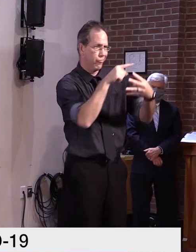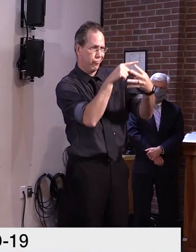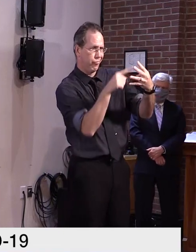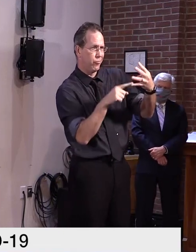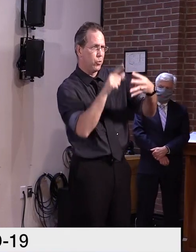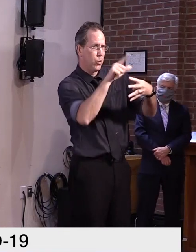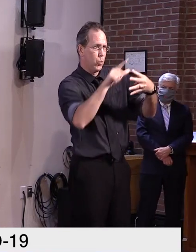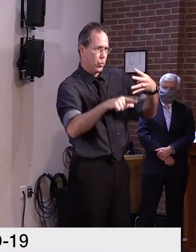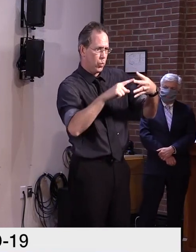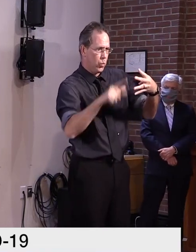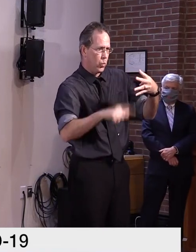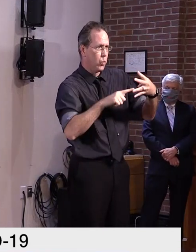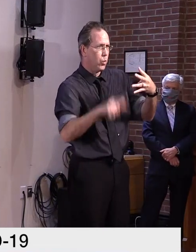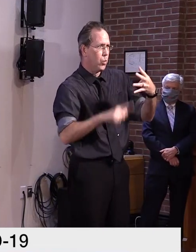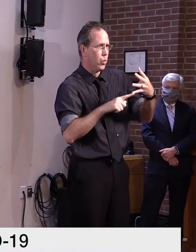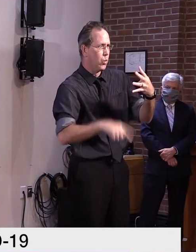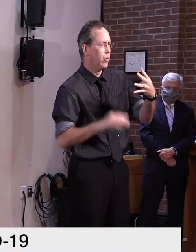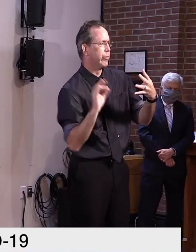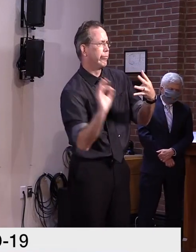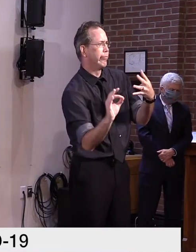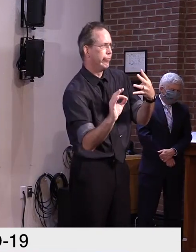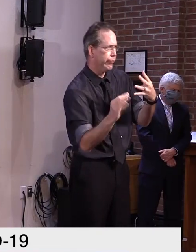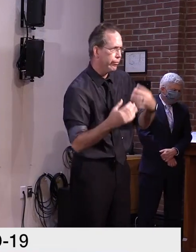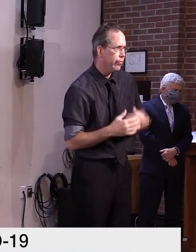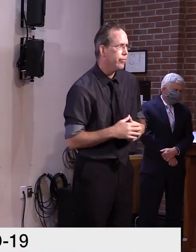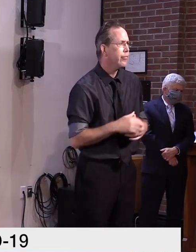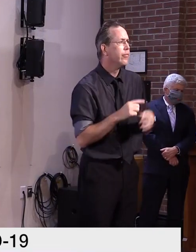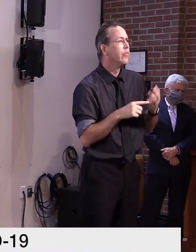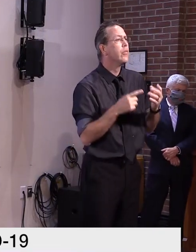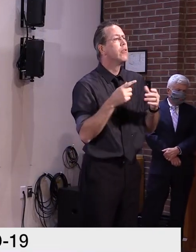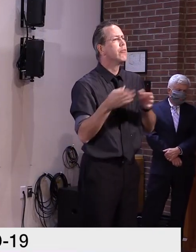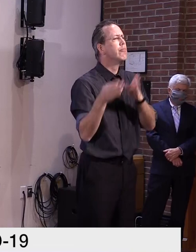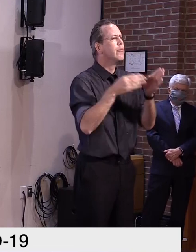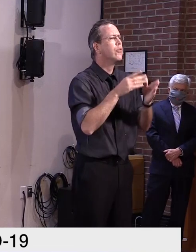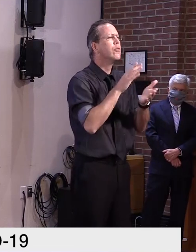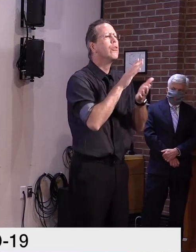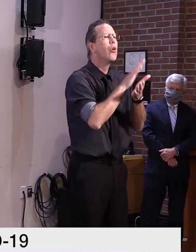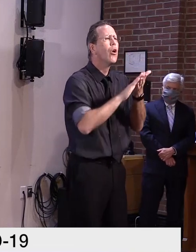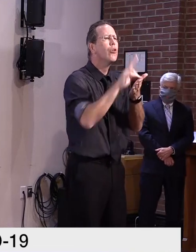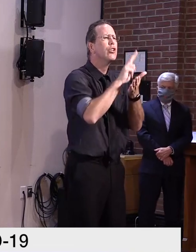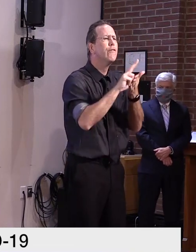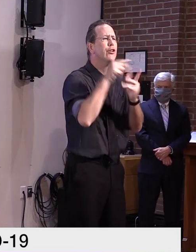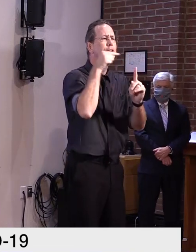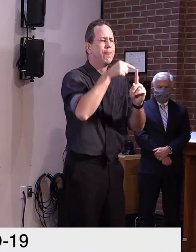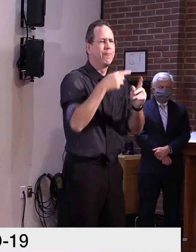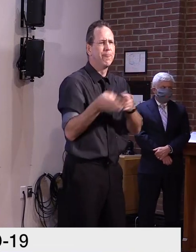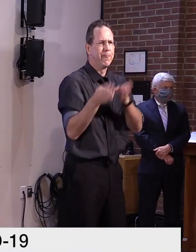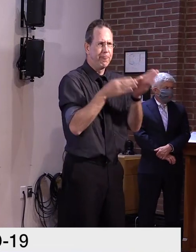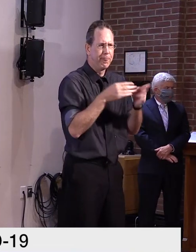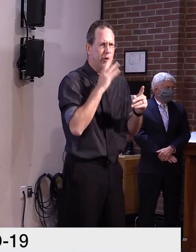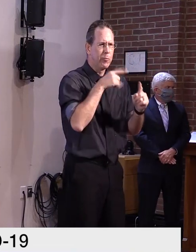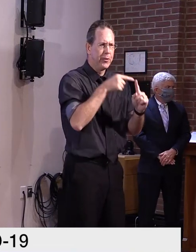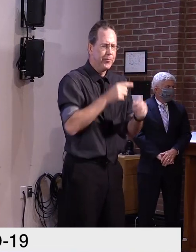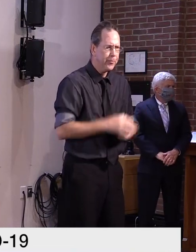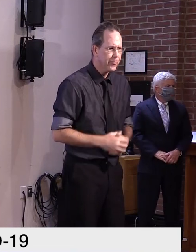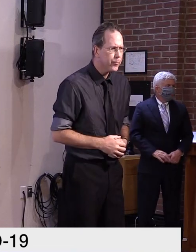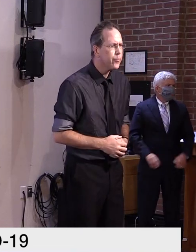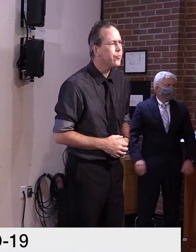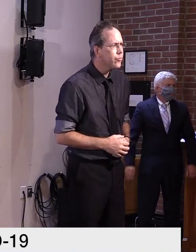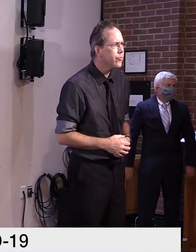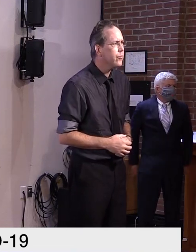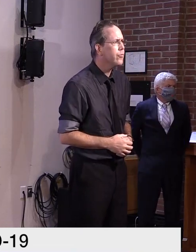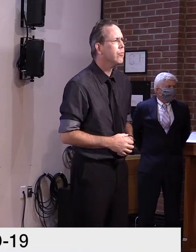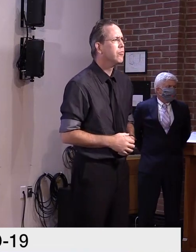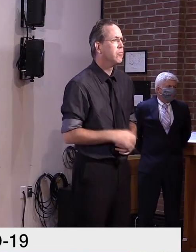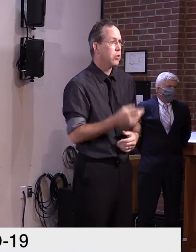Turning to the higher education update. More good news came in this week from our higher ed institutions. You